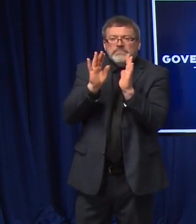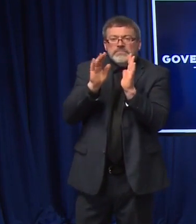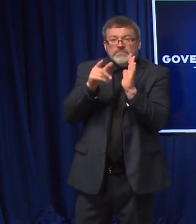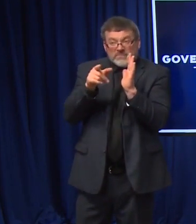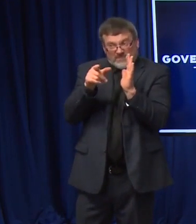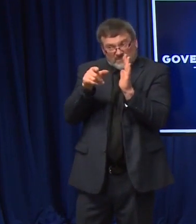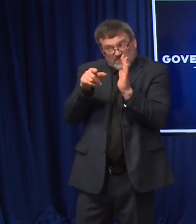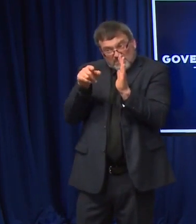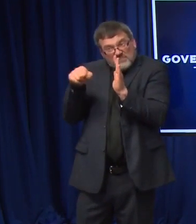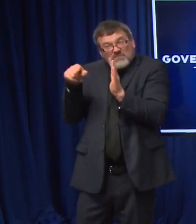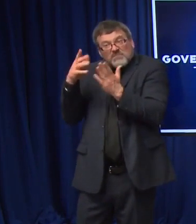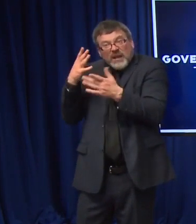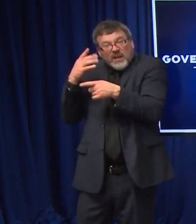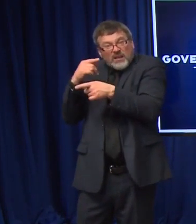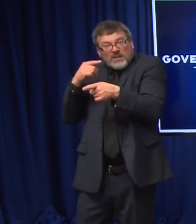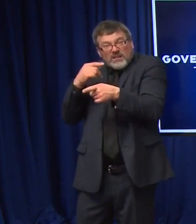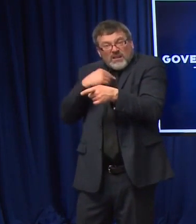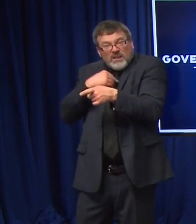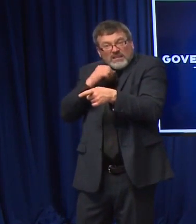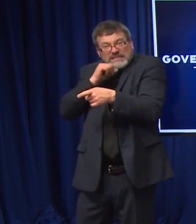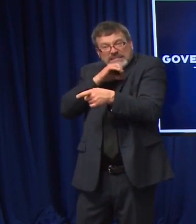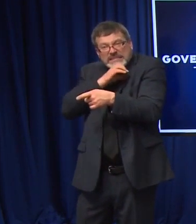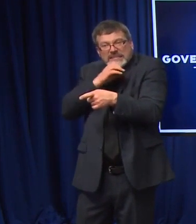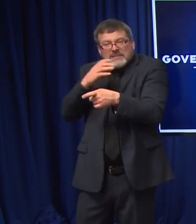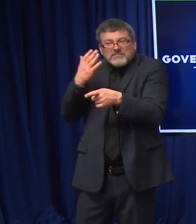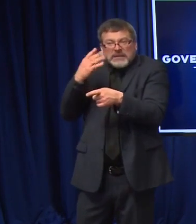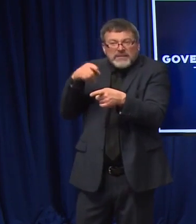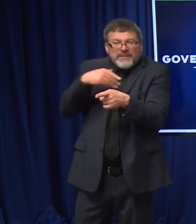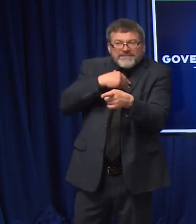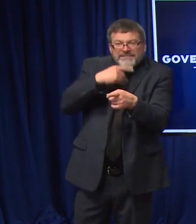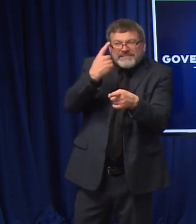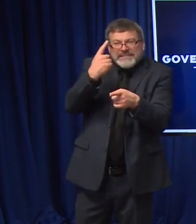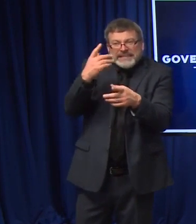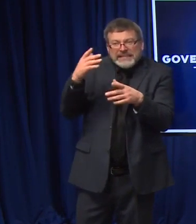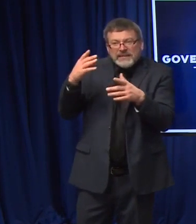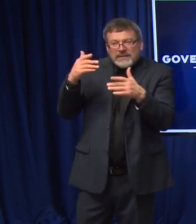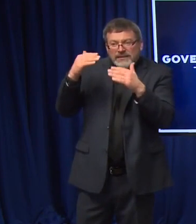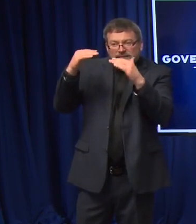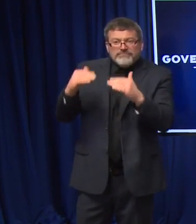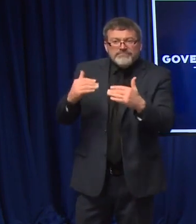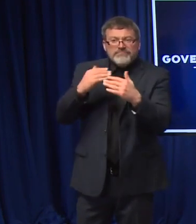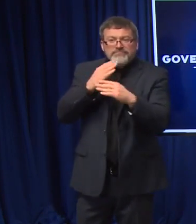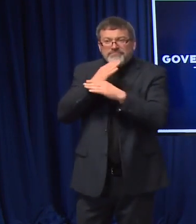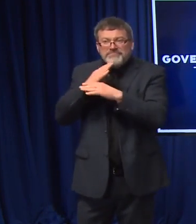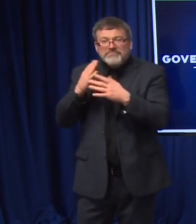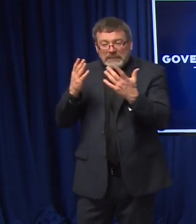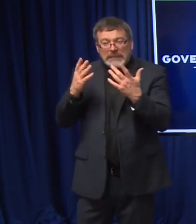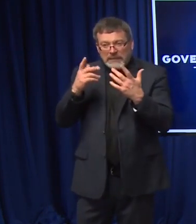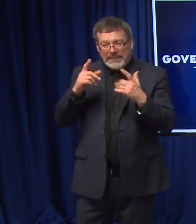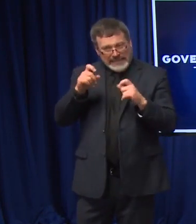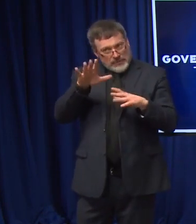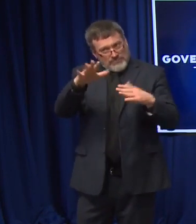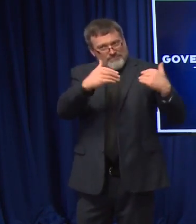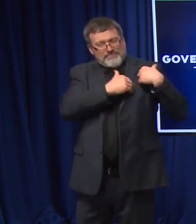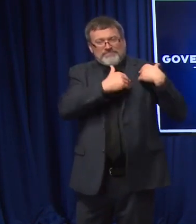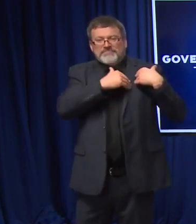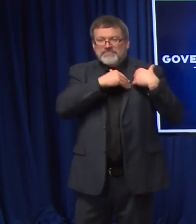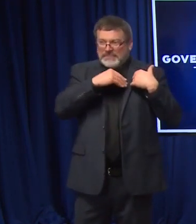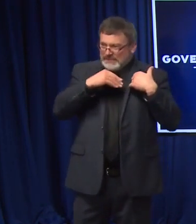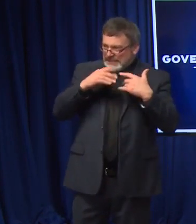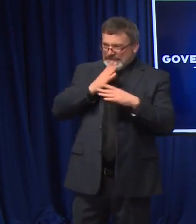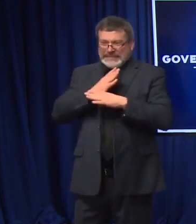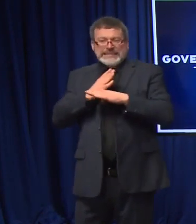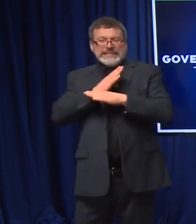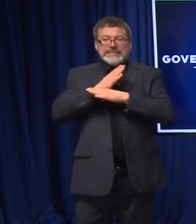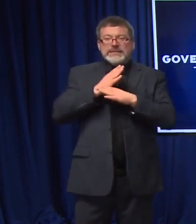prevent spreading COVID-19 from one person to another. You know, there are some common sense approaches that